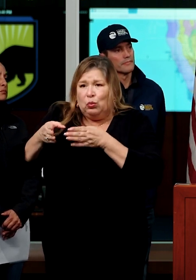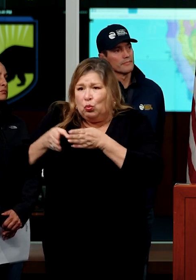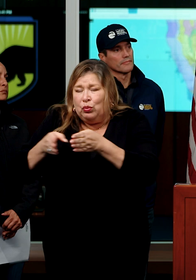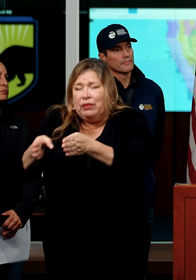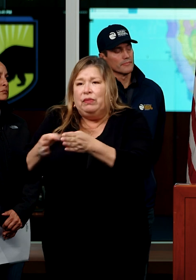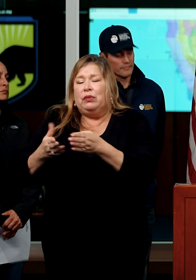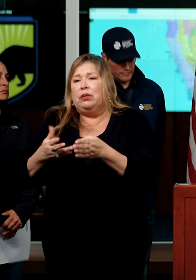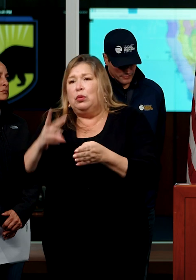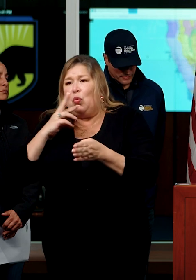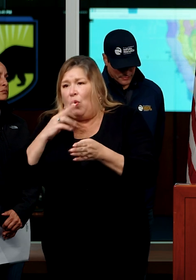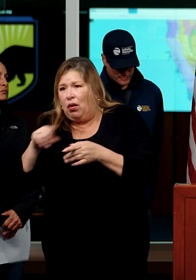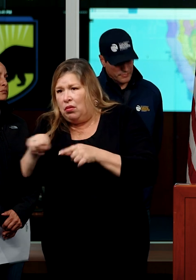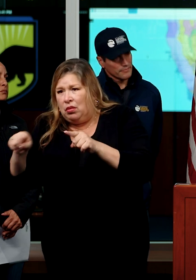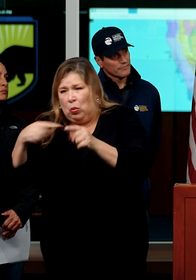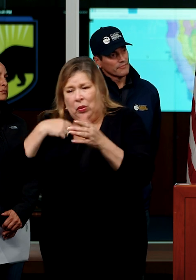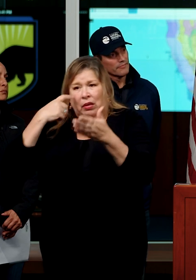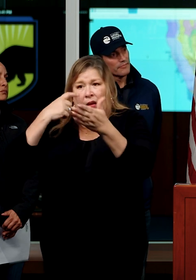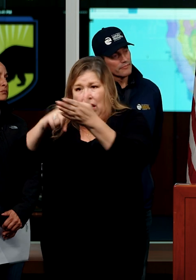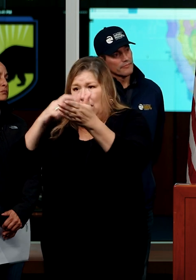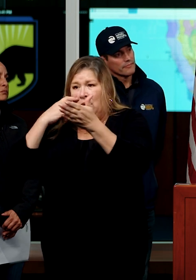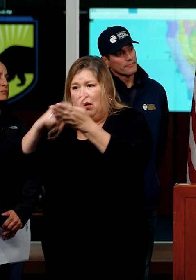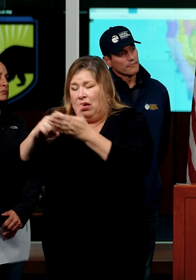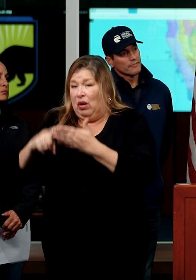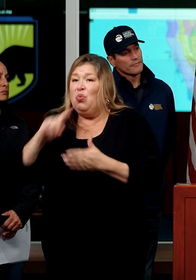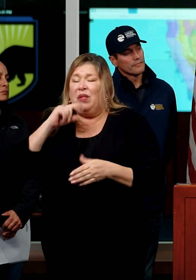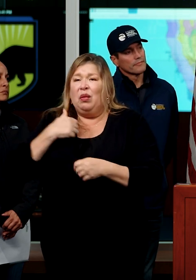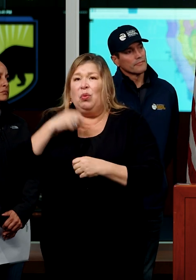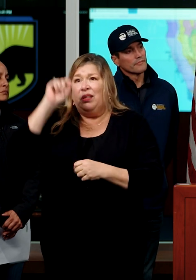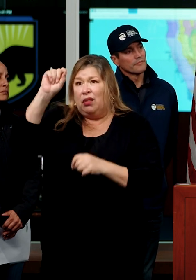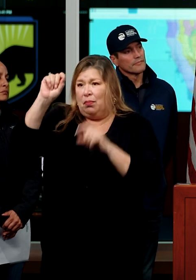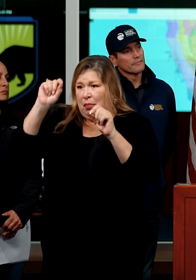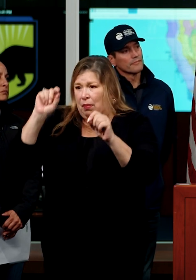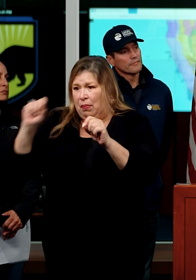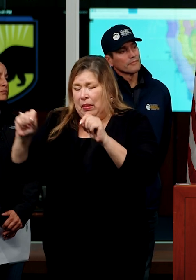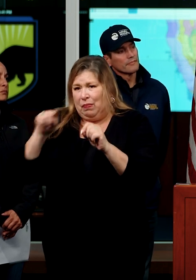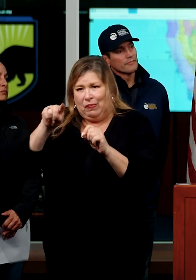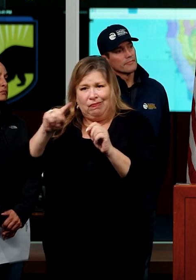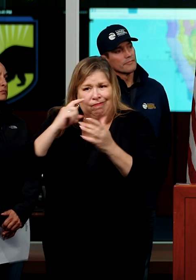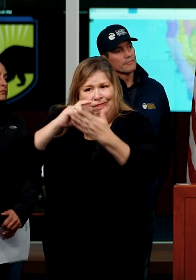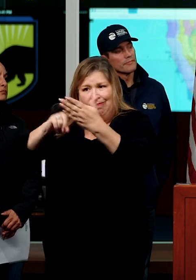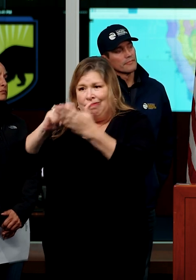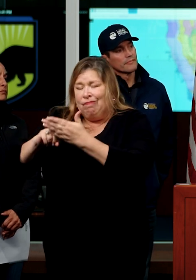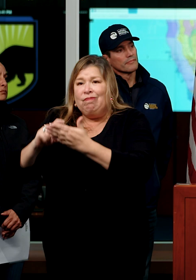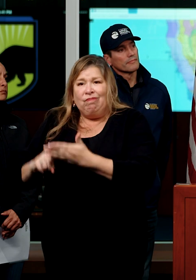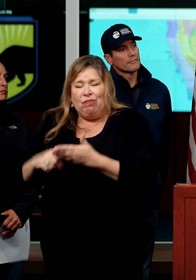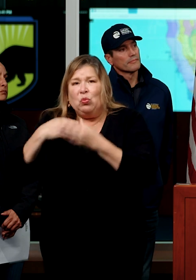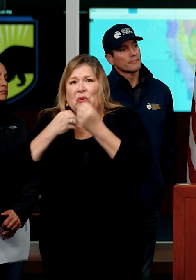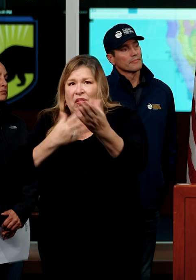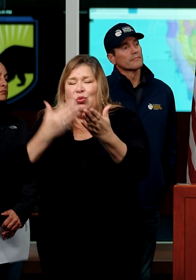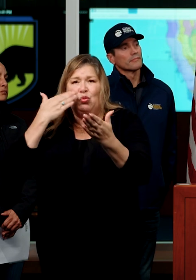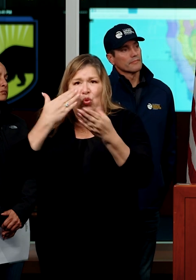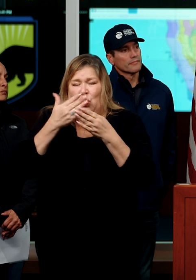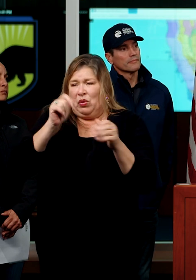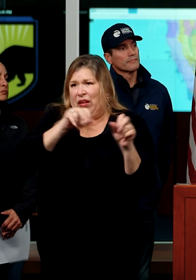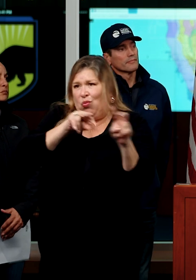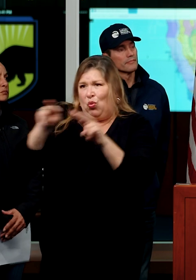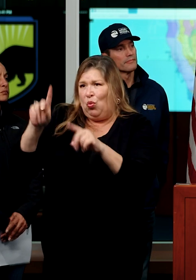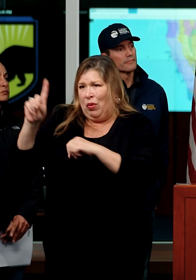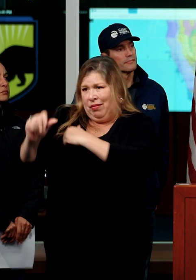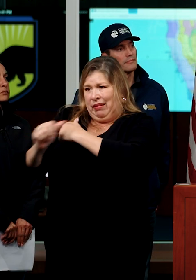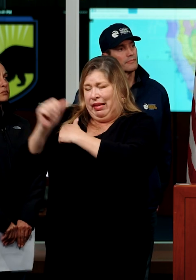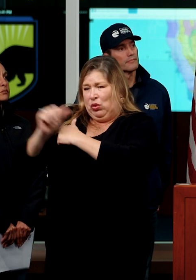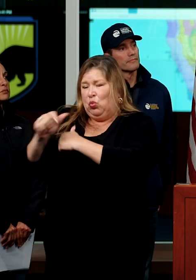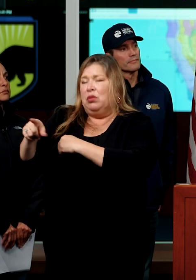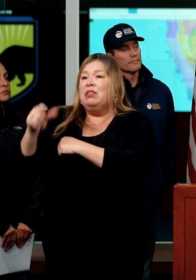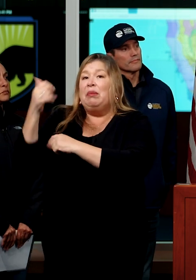uh, that we had identified quite literally putting dots, uh, that we've made public and working with local officials. It's down